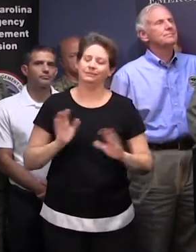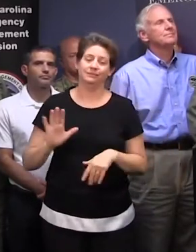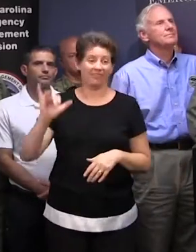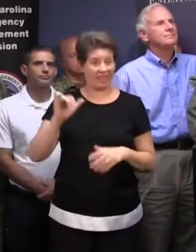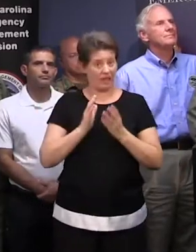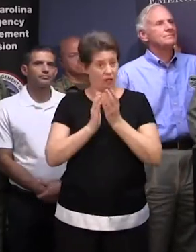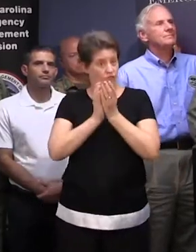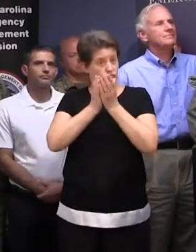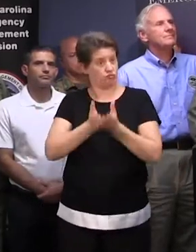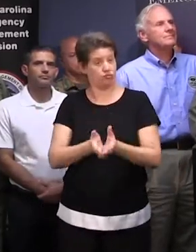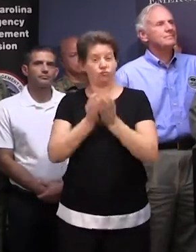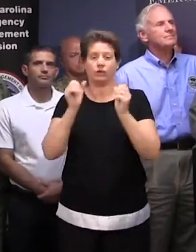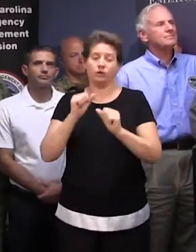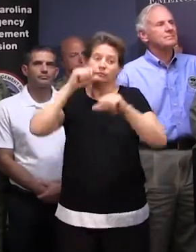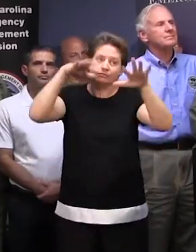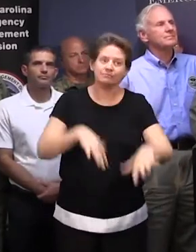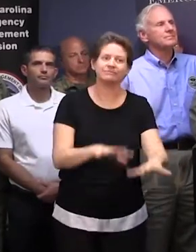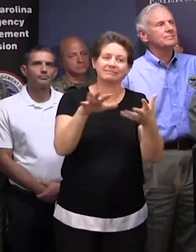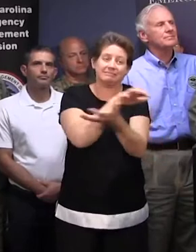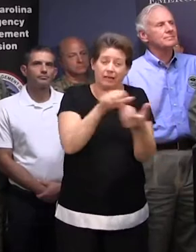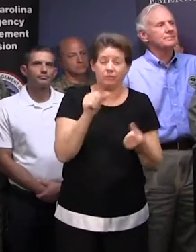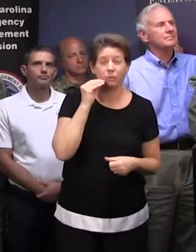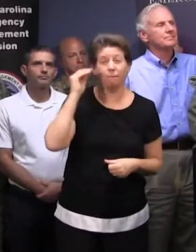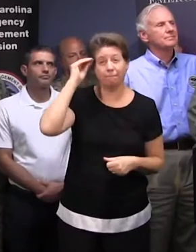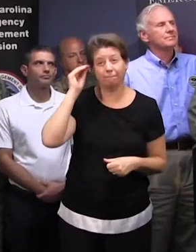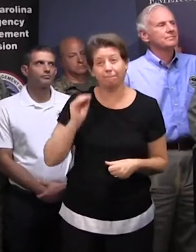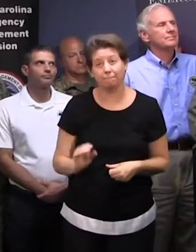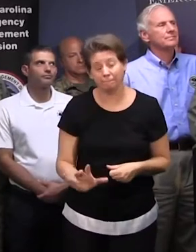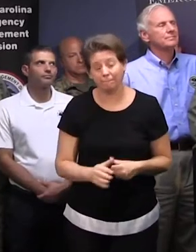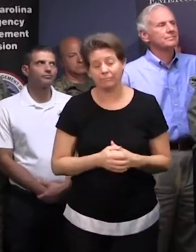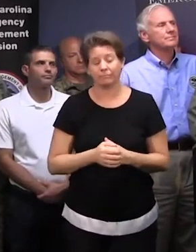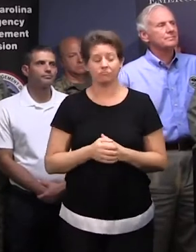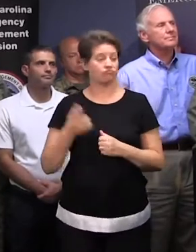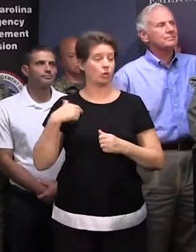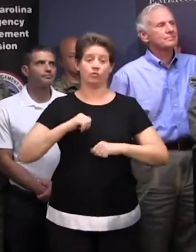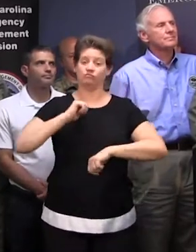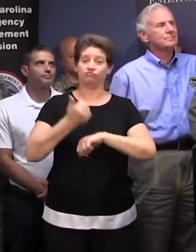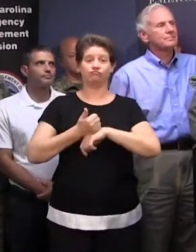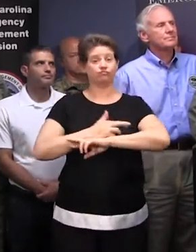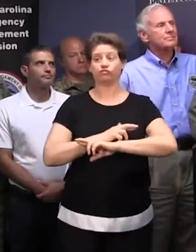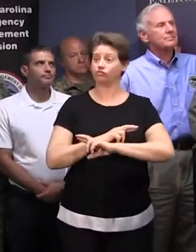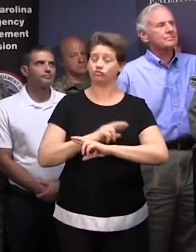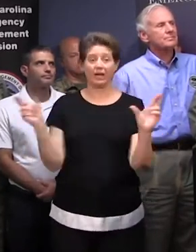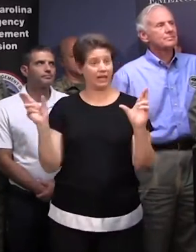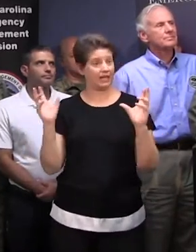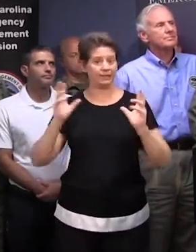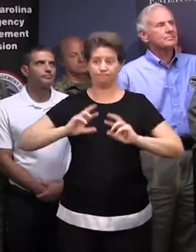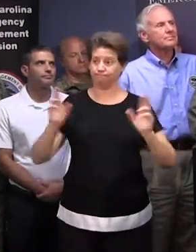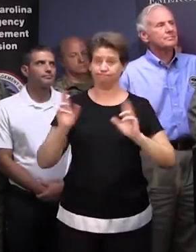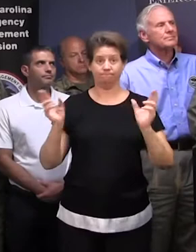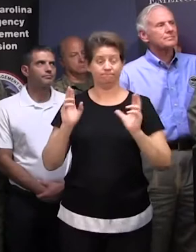activity could cause a lot of damage to someone's home. We stand ready to respond as soon as the rain